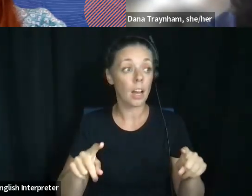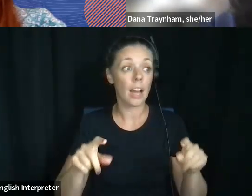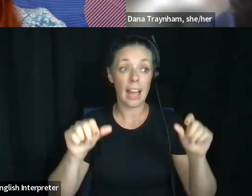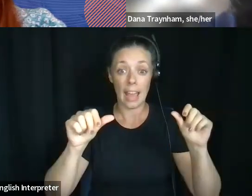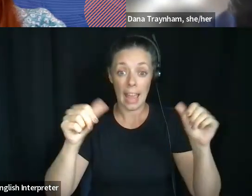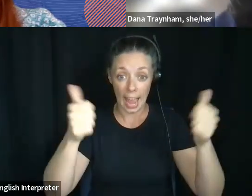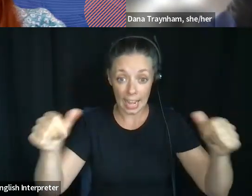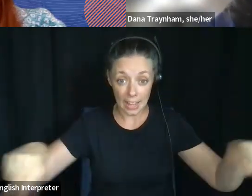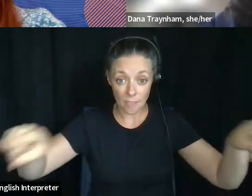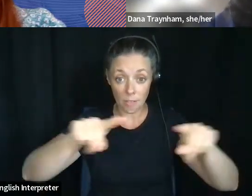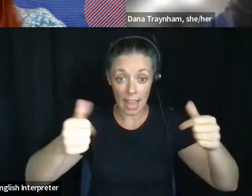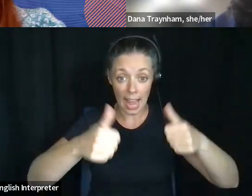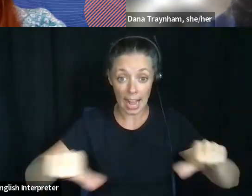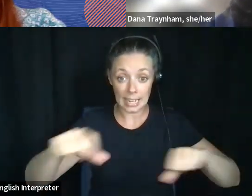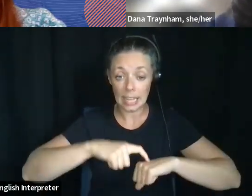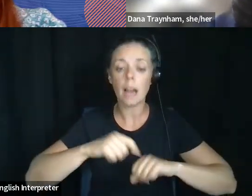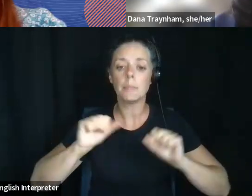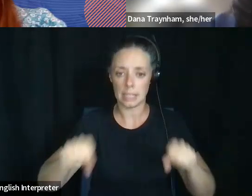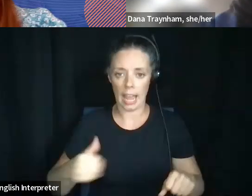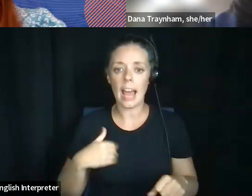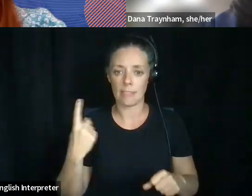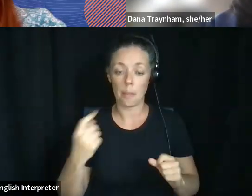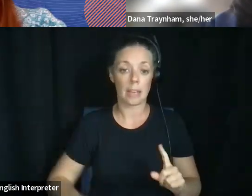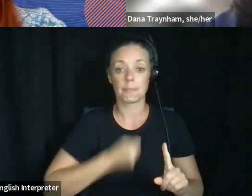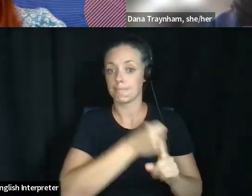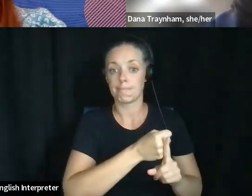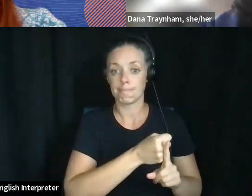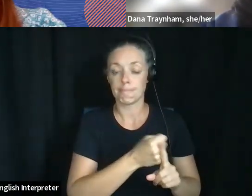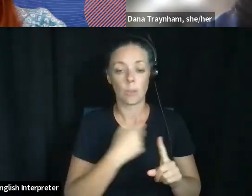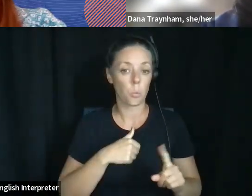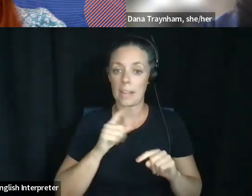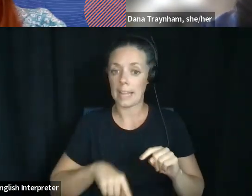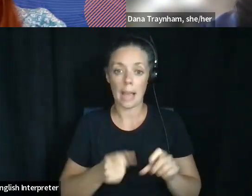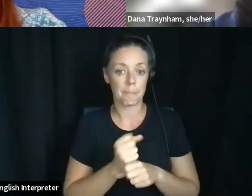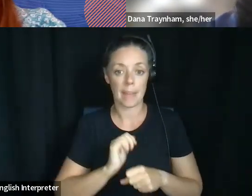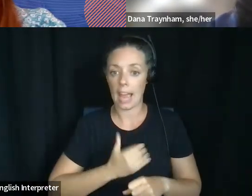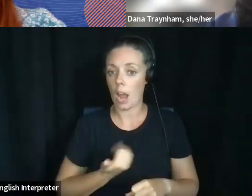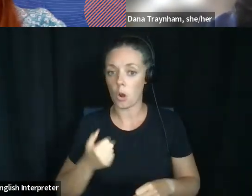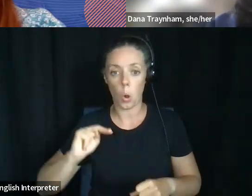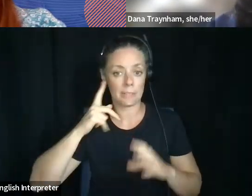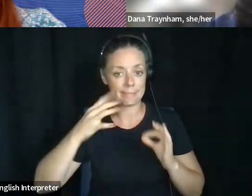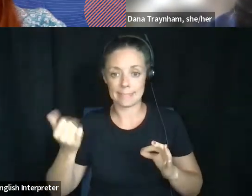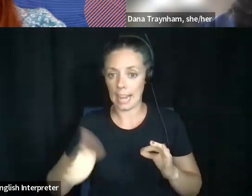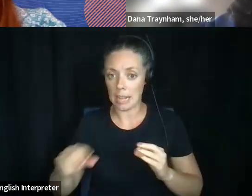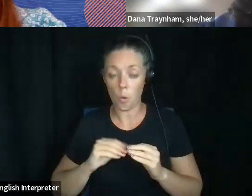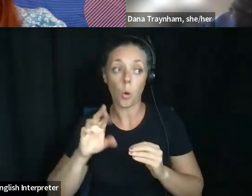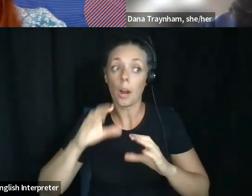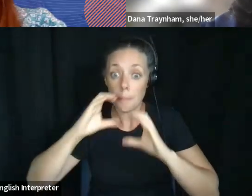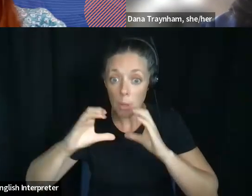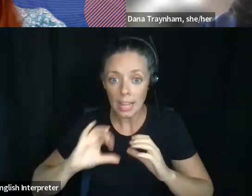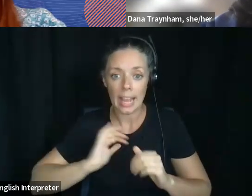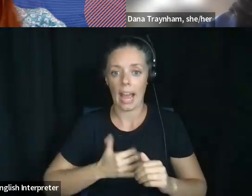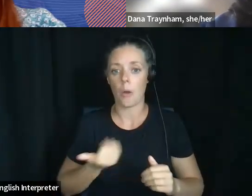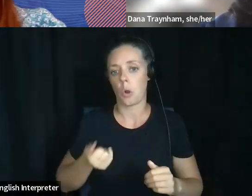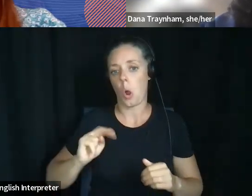can have something happen to us where we are unable to make our own decisions or communicate our own decisions. And if nothing is in